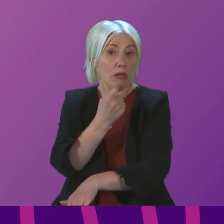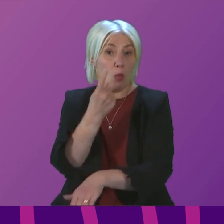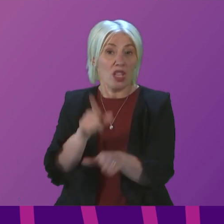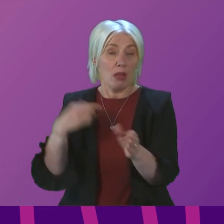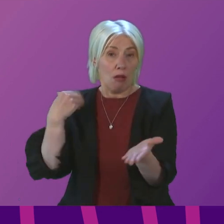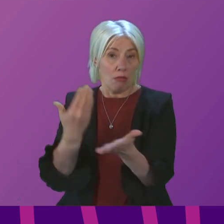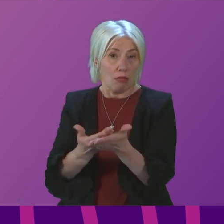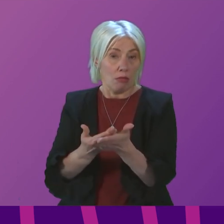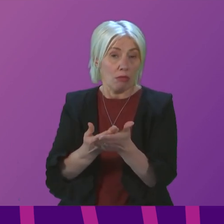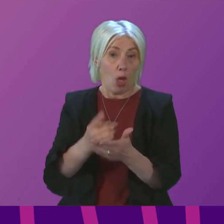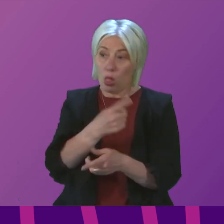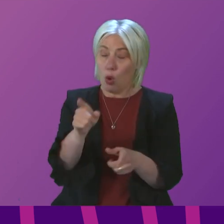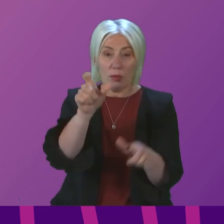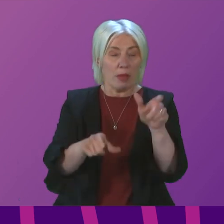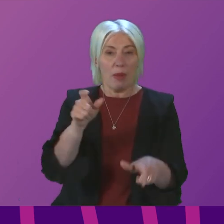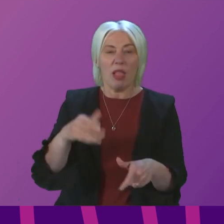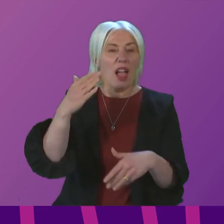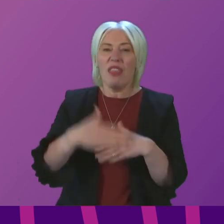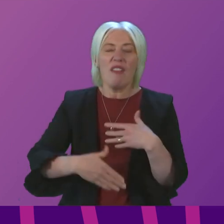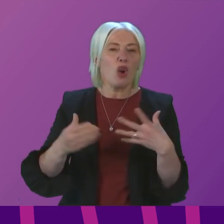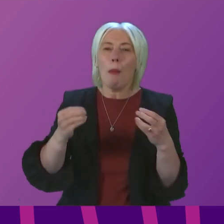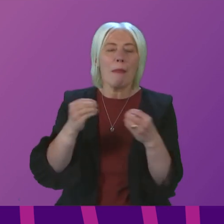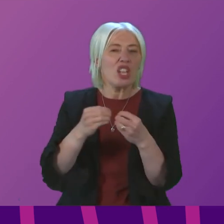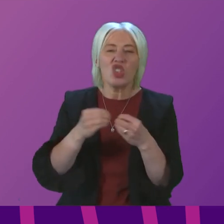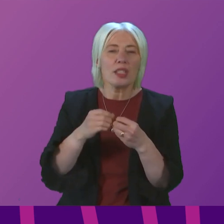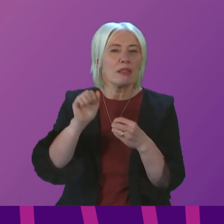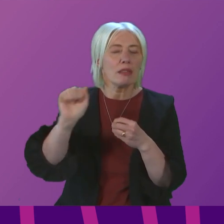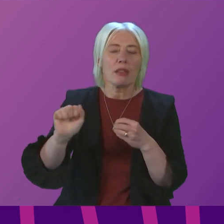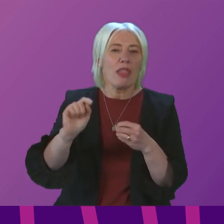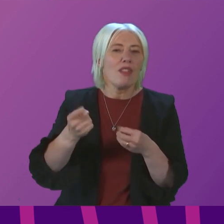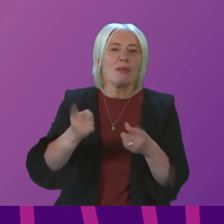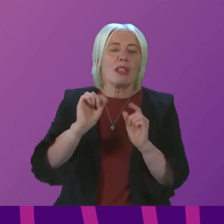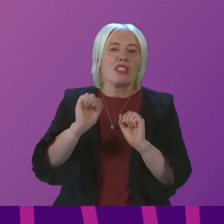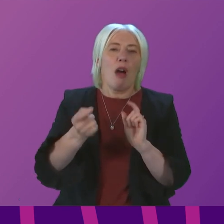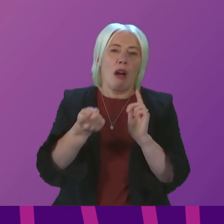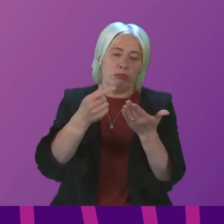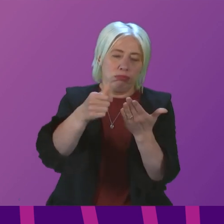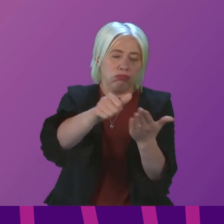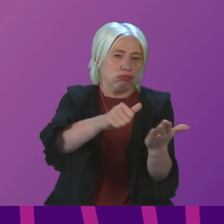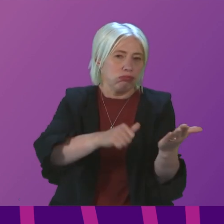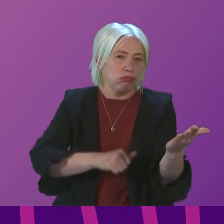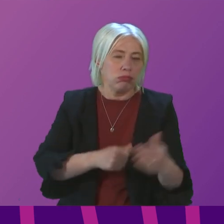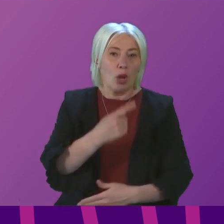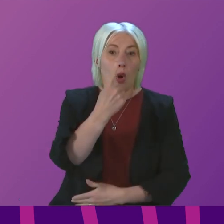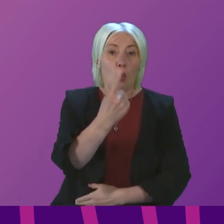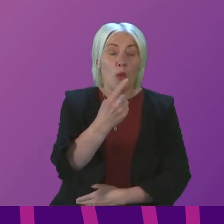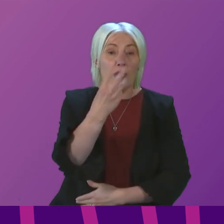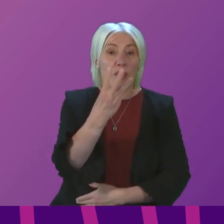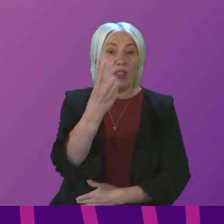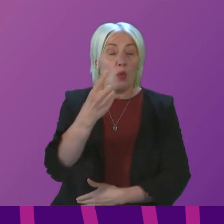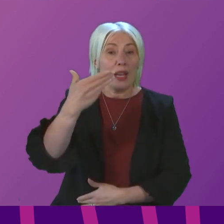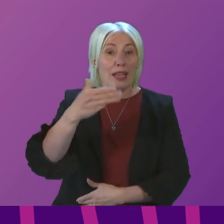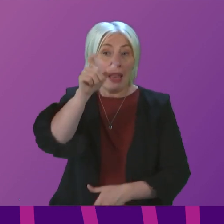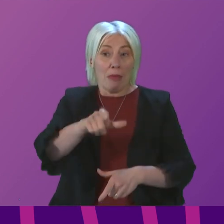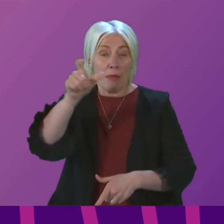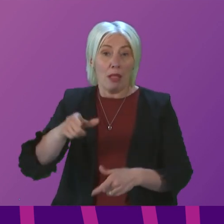that they didn't even merit a mention in the First Minister's response. 1,319 lives lost